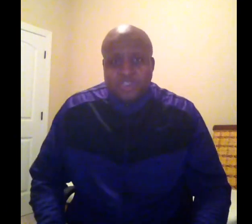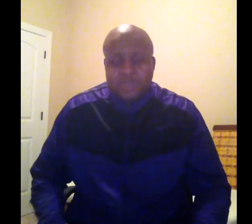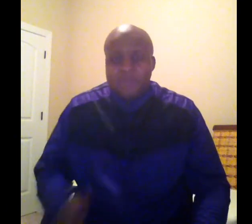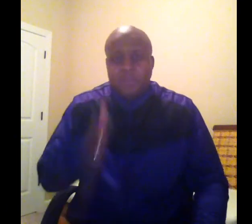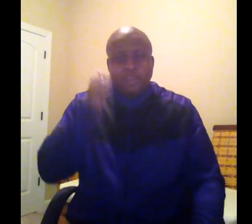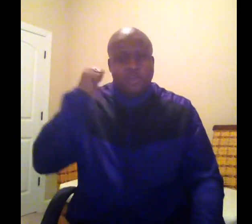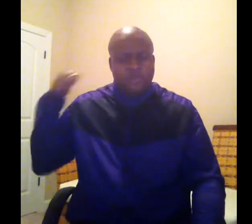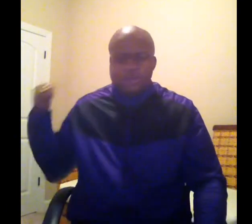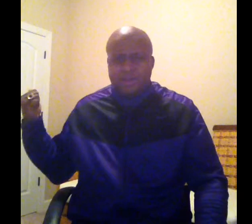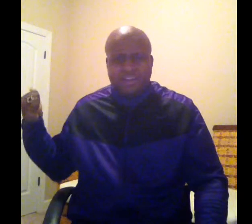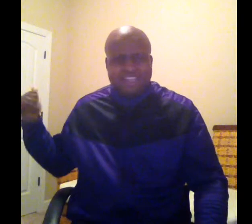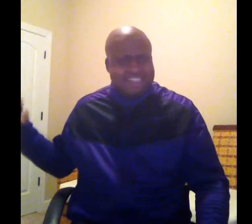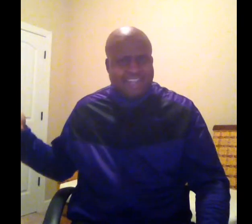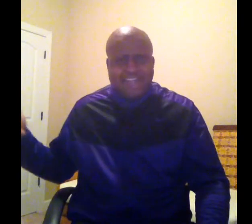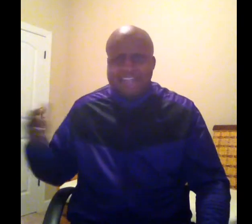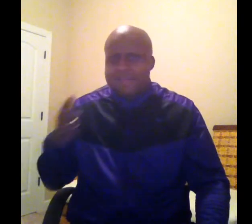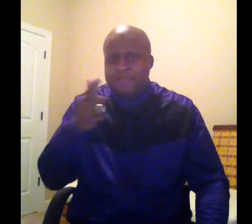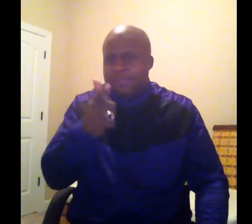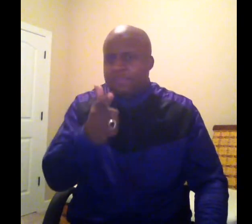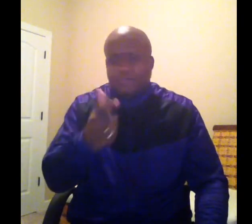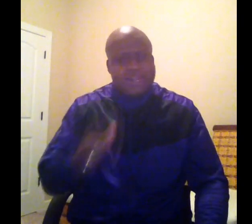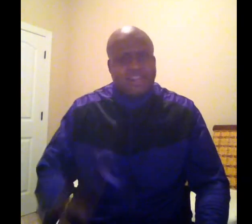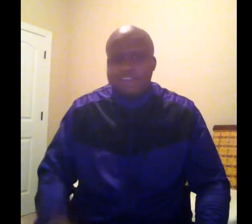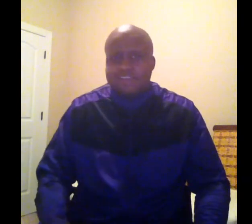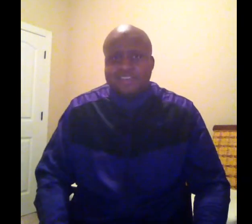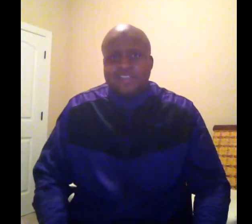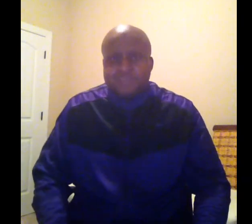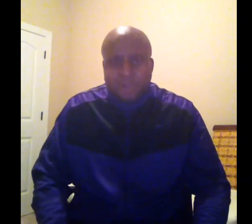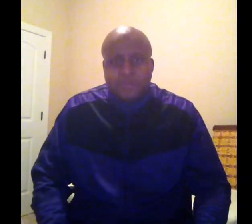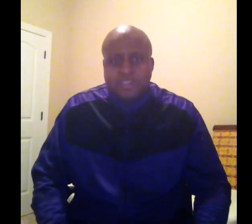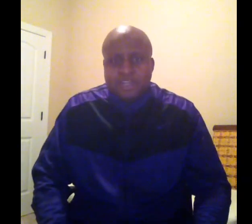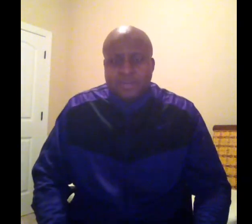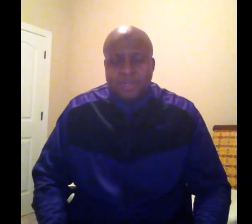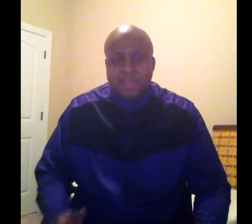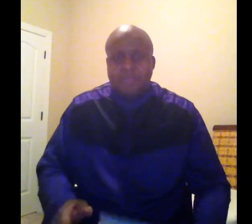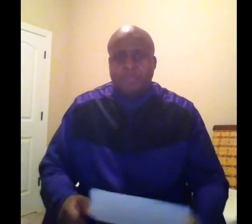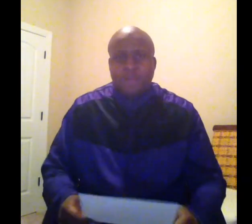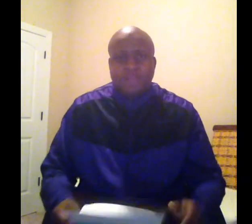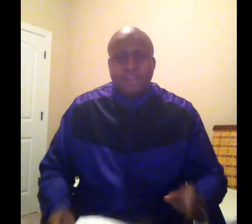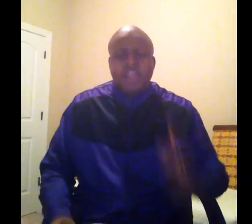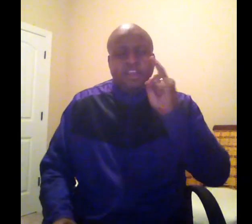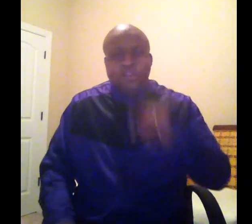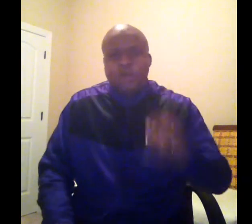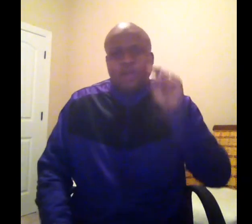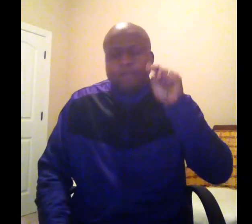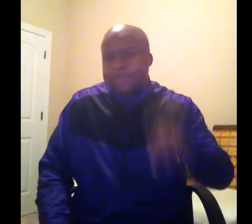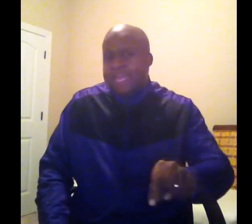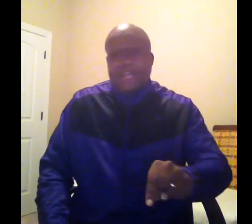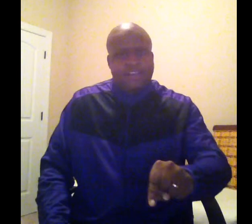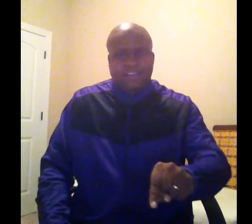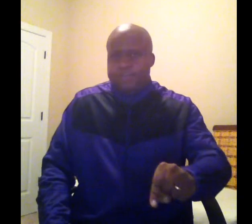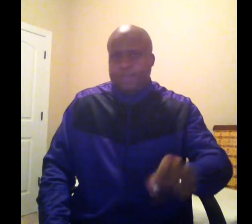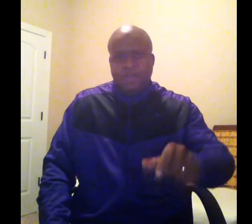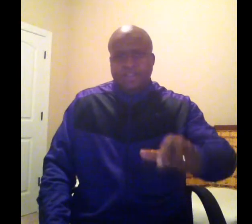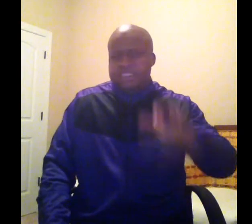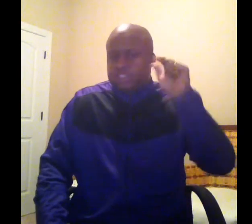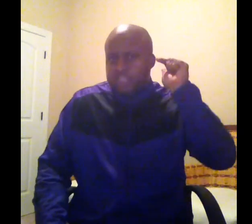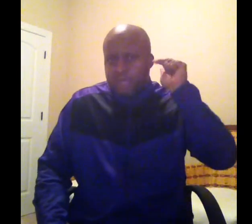to. You learned that God can be a friend that's sticking closer than a buck. Brother, your bad experiences, the